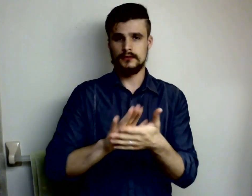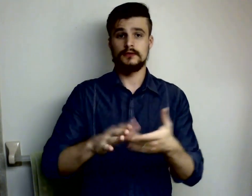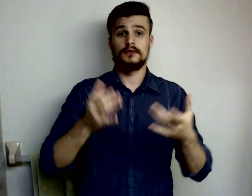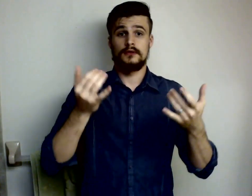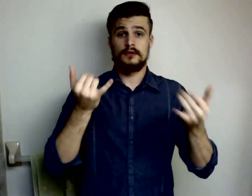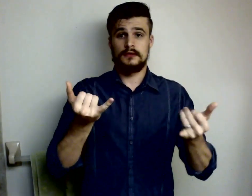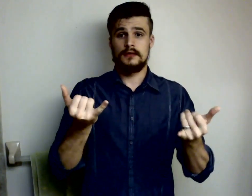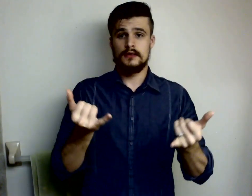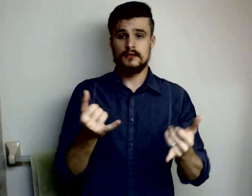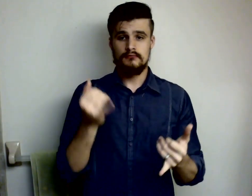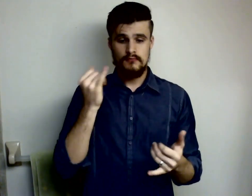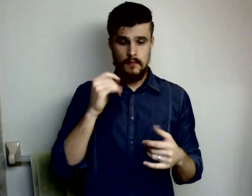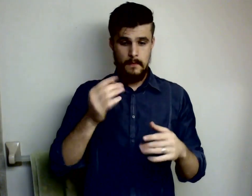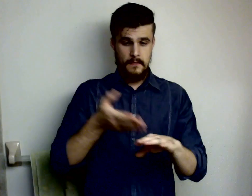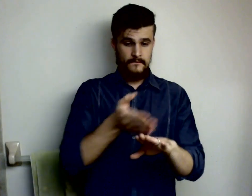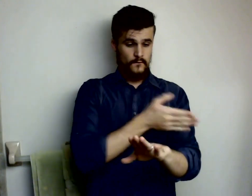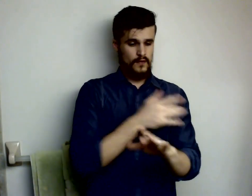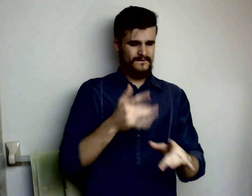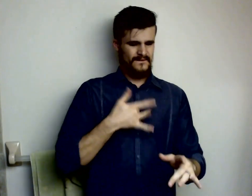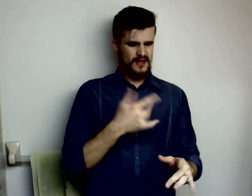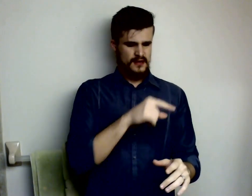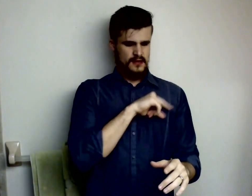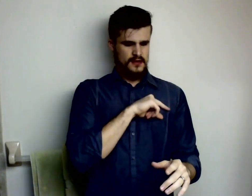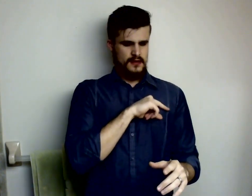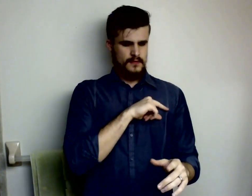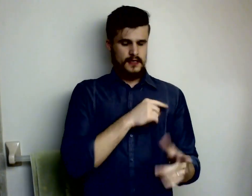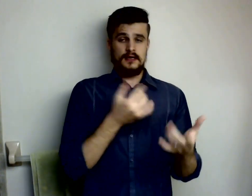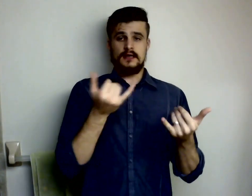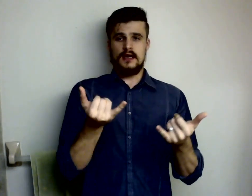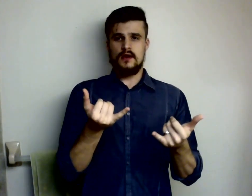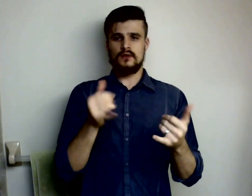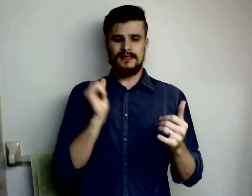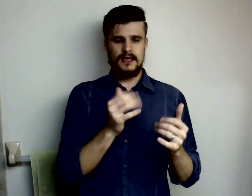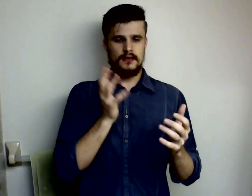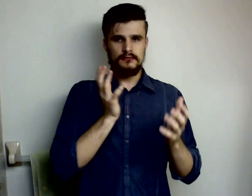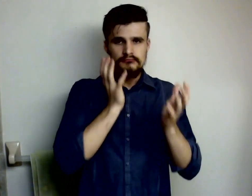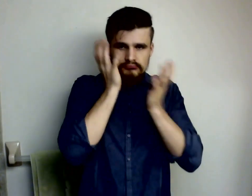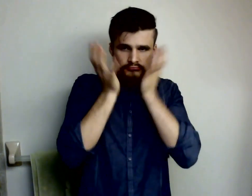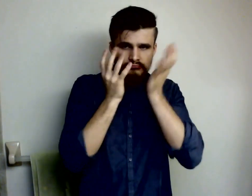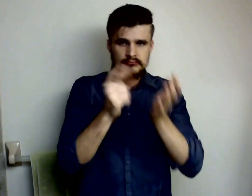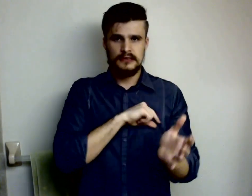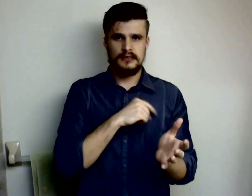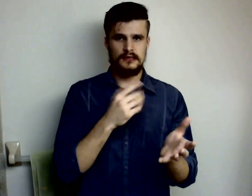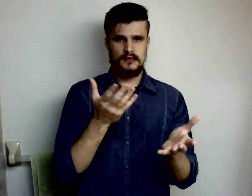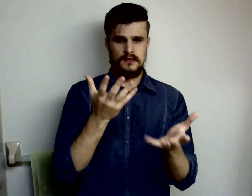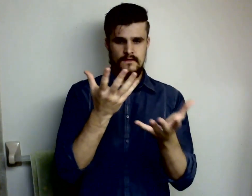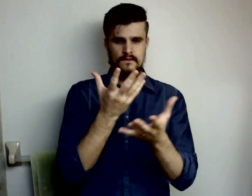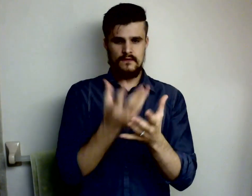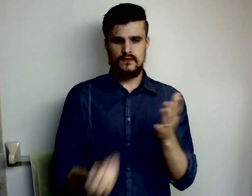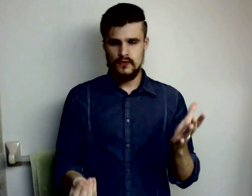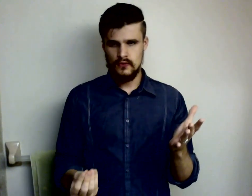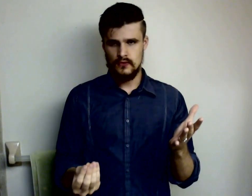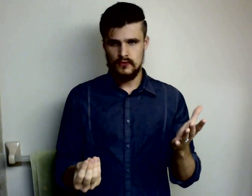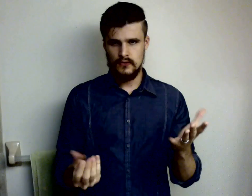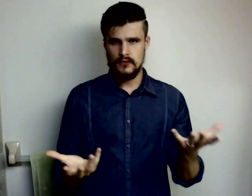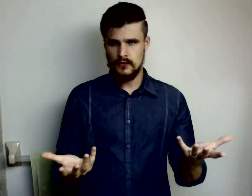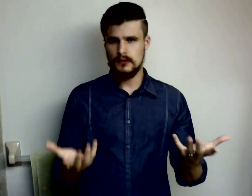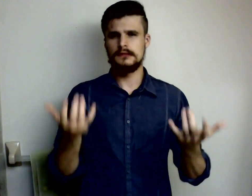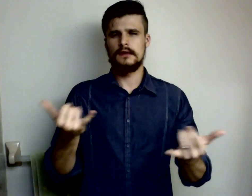gone what should be the status of your shame tim chalice wrote this